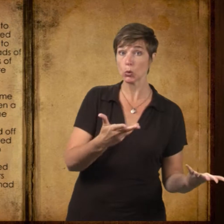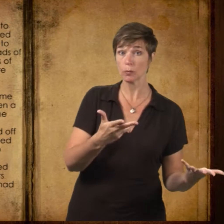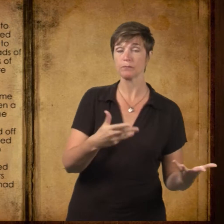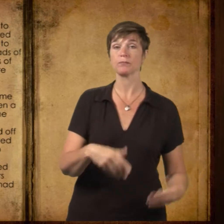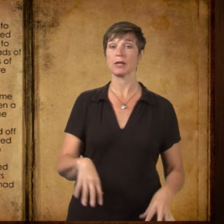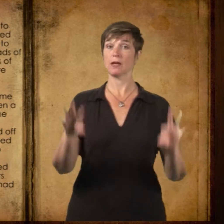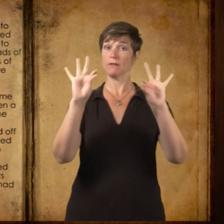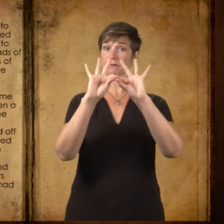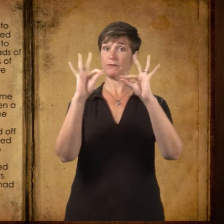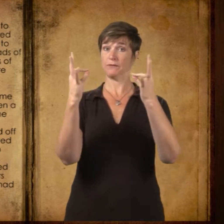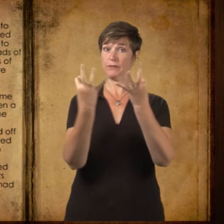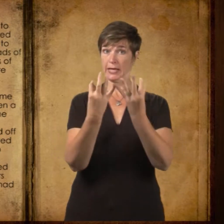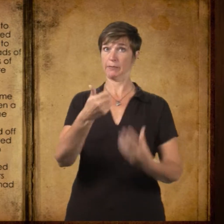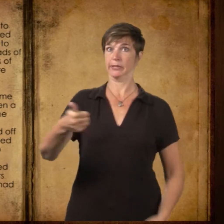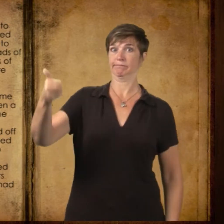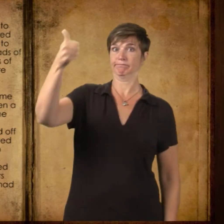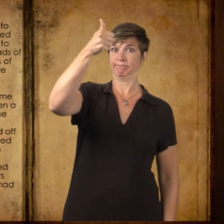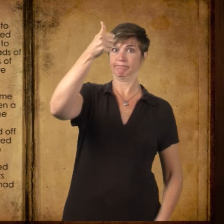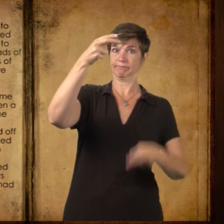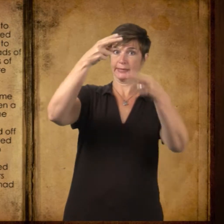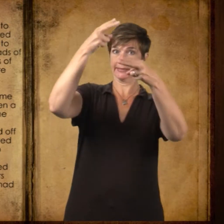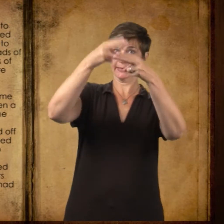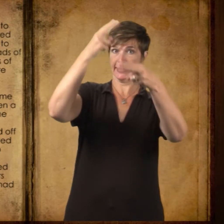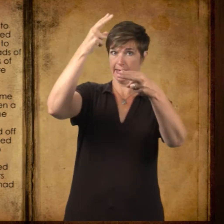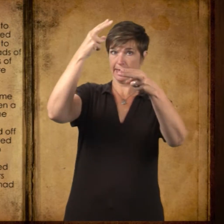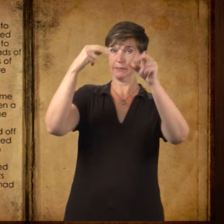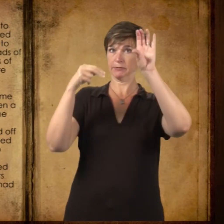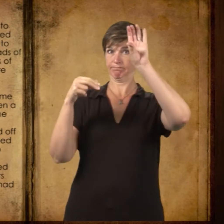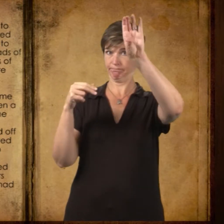list to make up the heads of families,